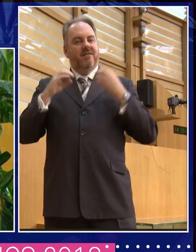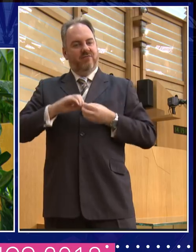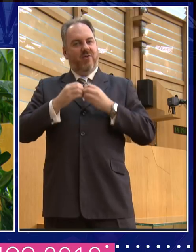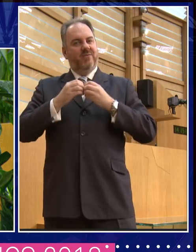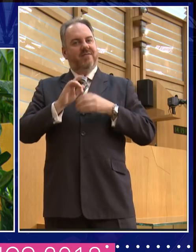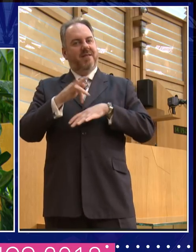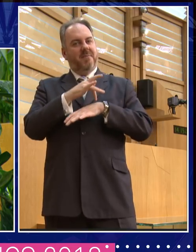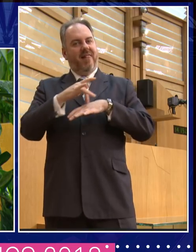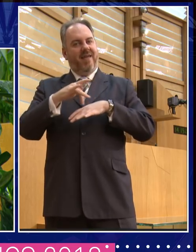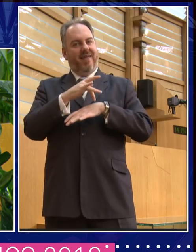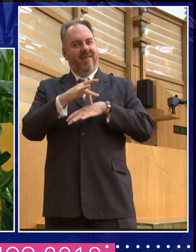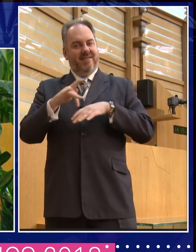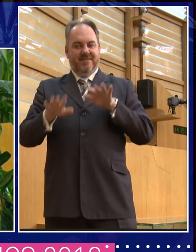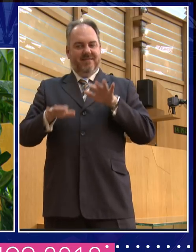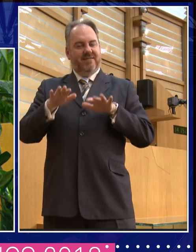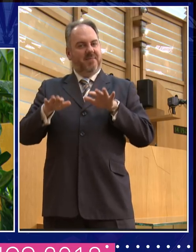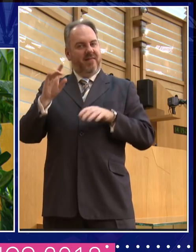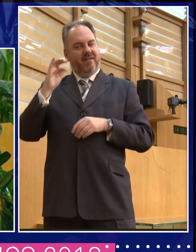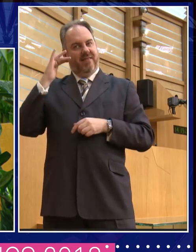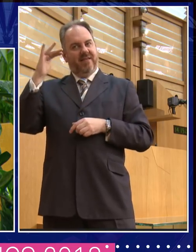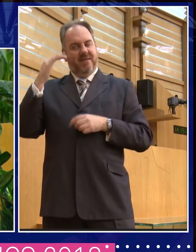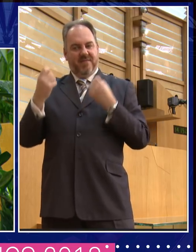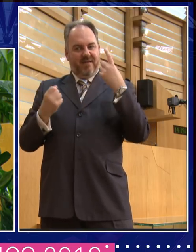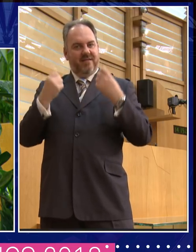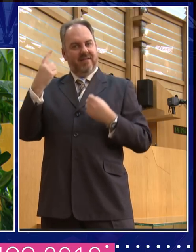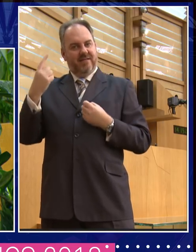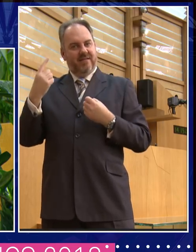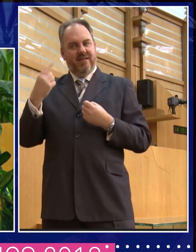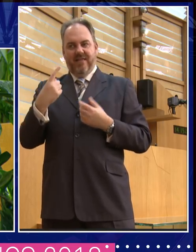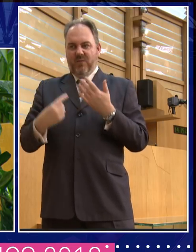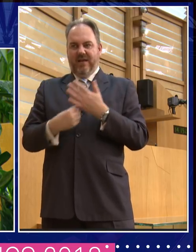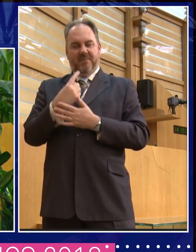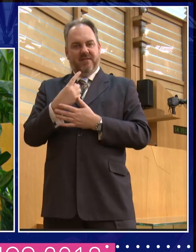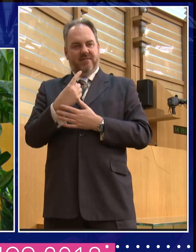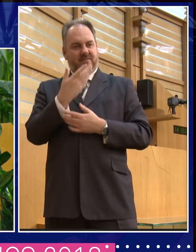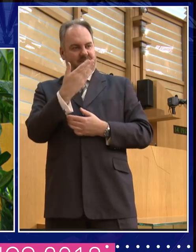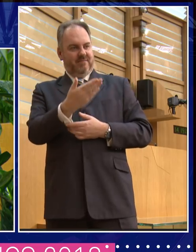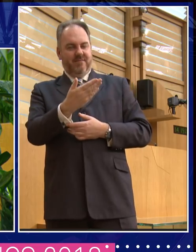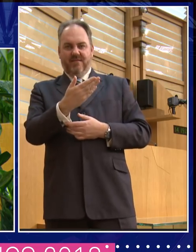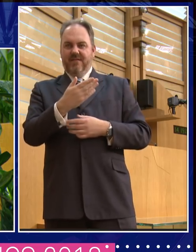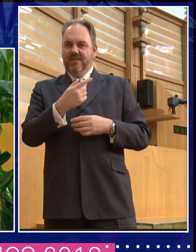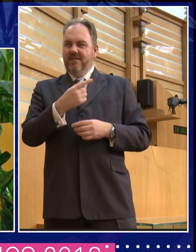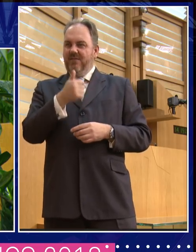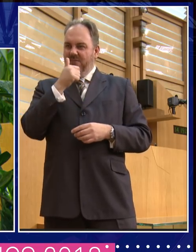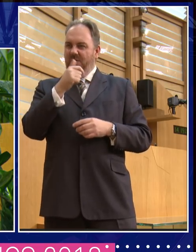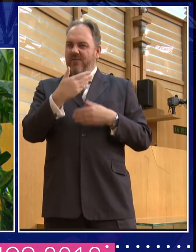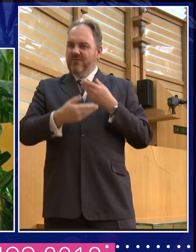he has Lavinia being raped and, uh, uh, and her rapist there who knows the story of Philomela and the tapestry,